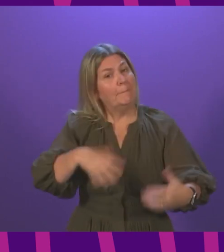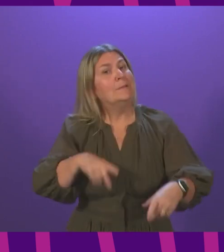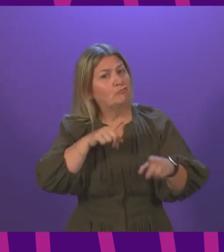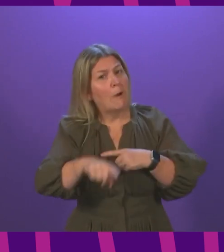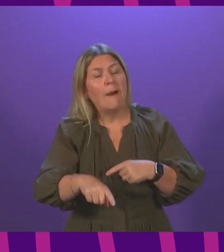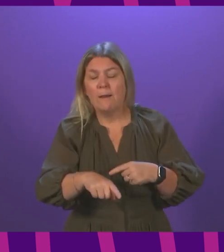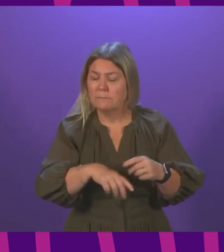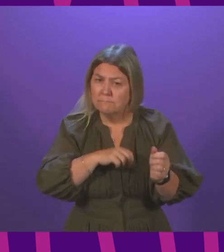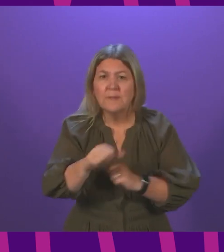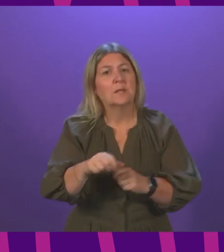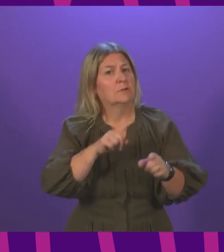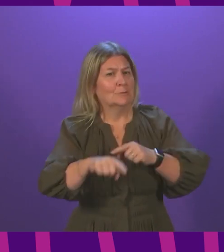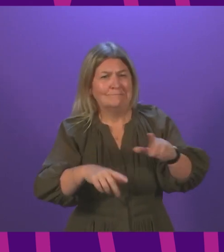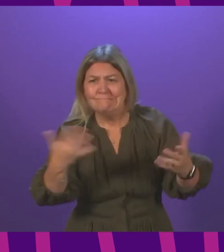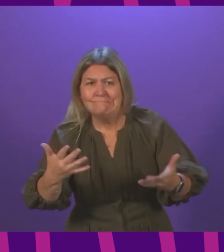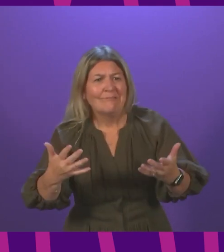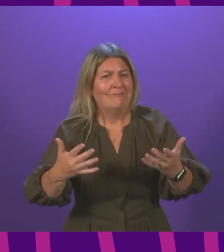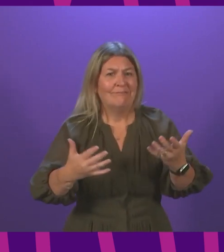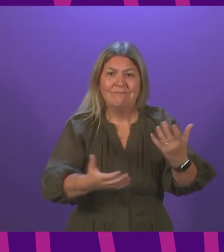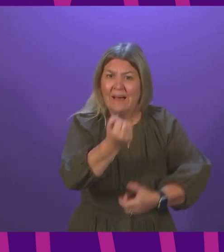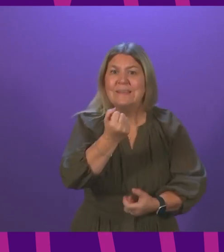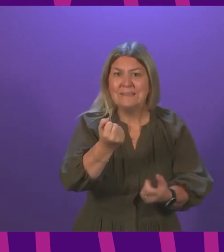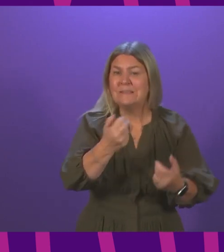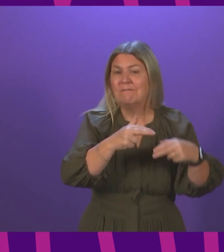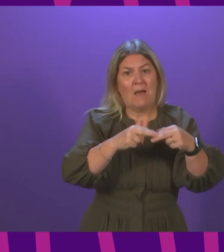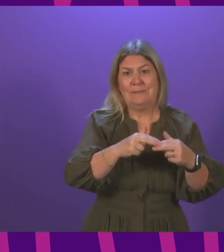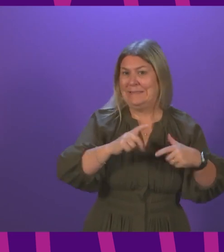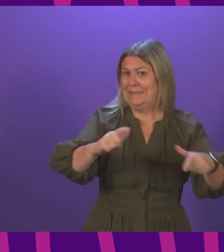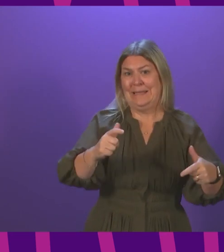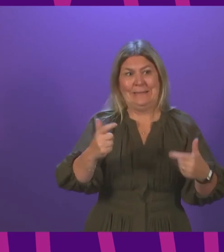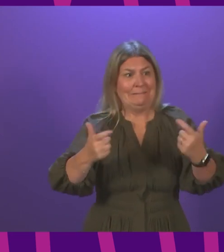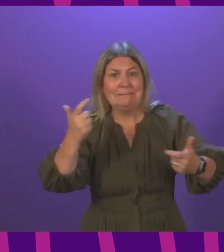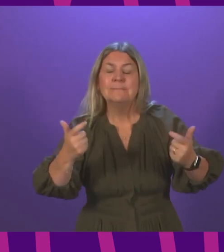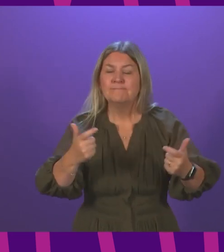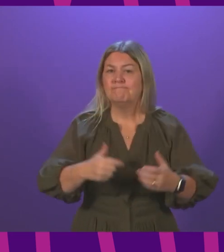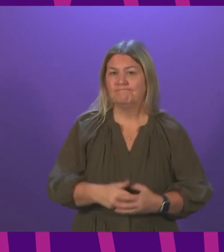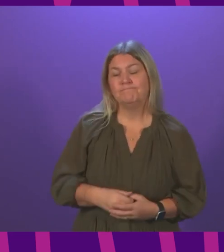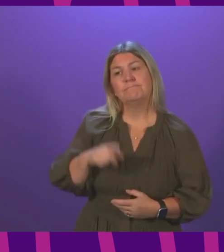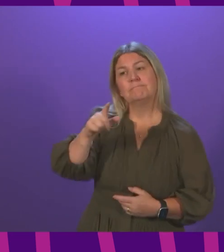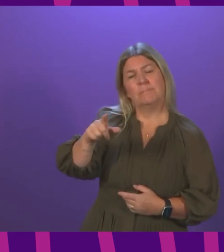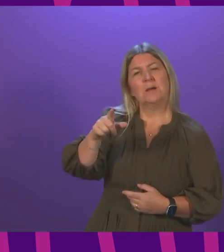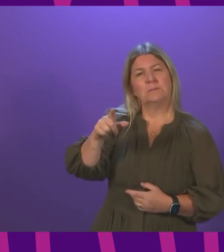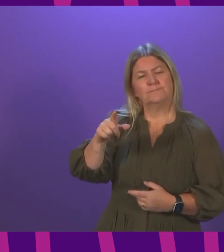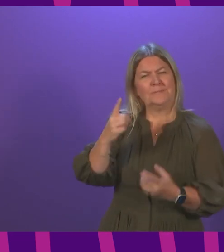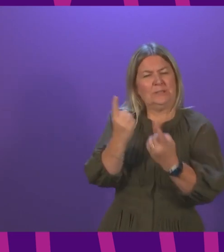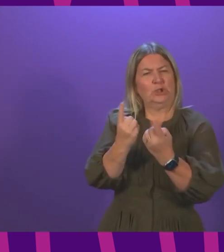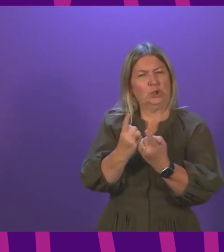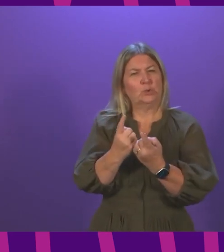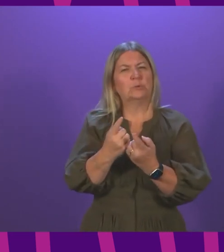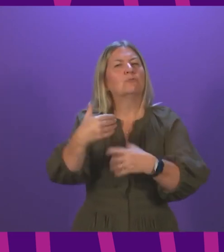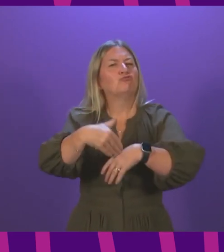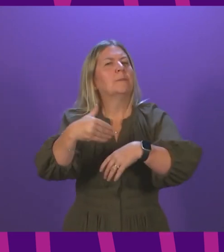and effort and that appropriate steps will continue to be taken. On the issue of criminal investigations, and this is a fundamental